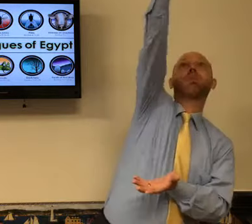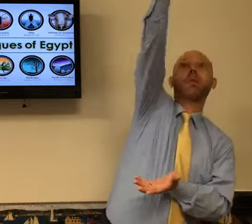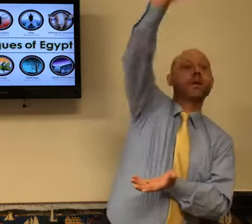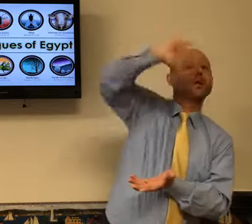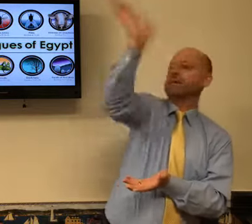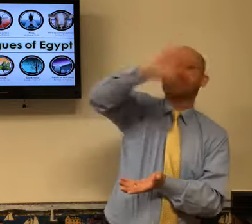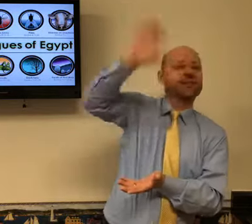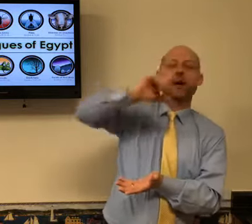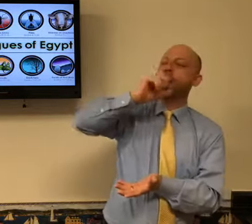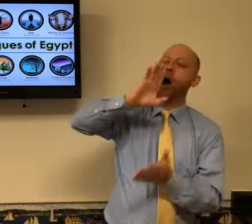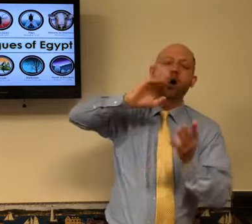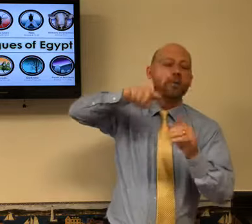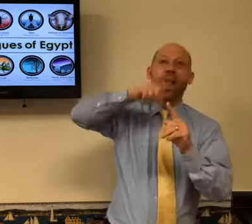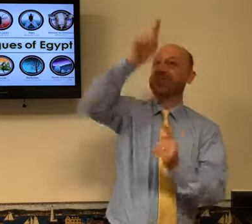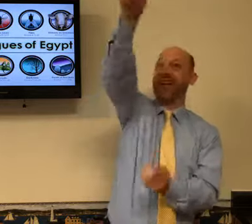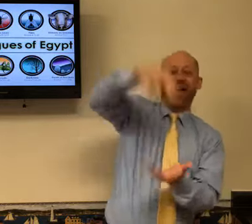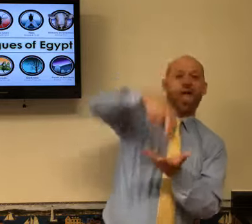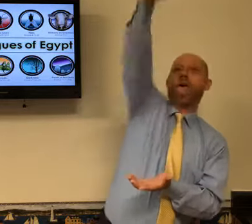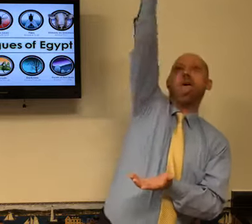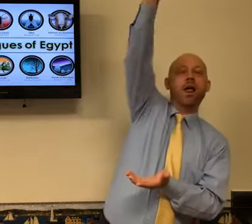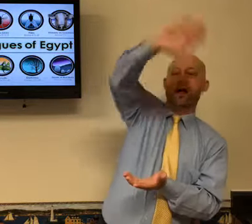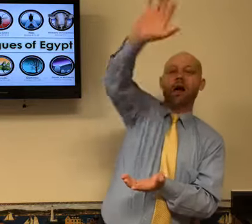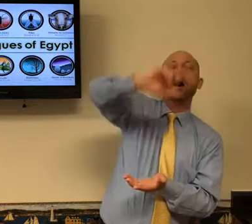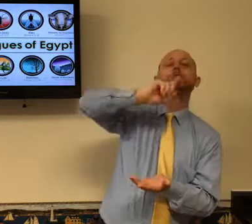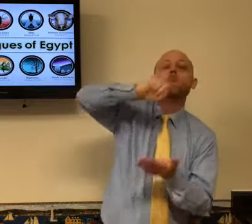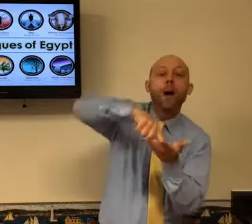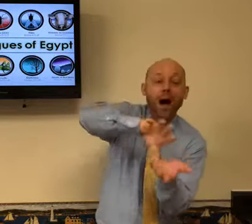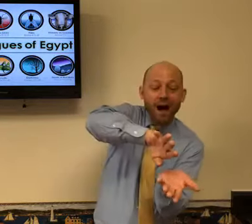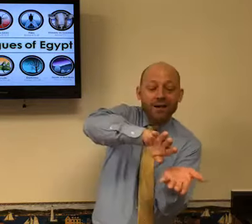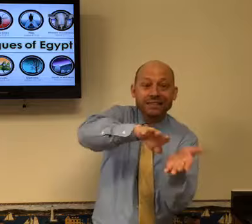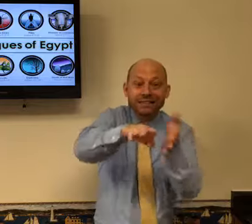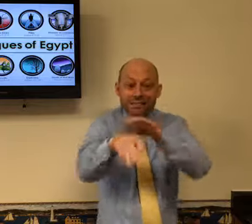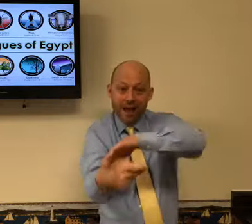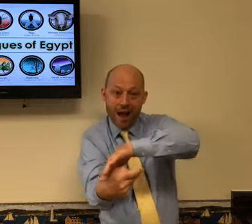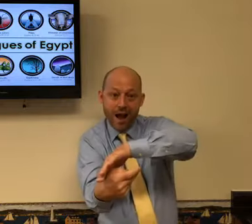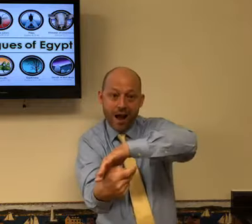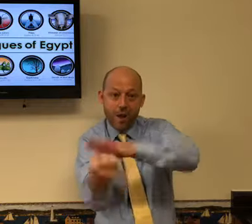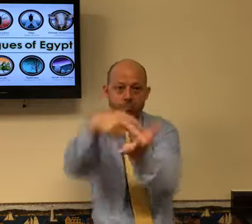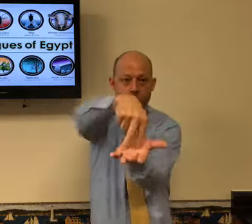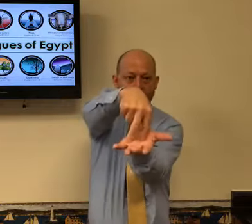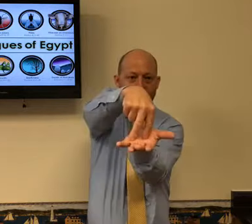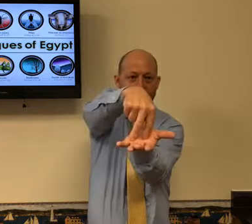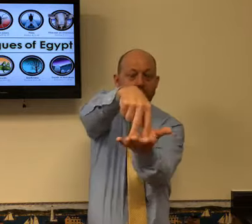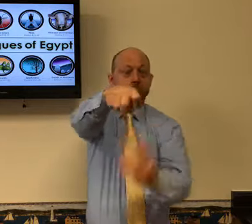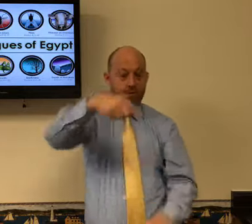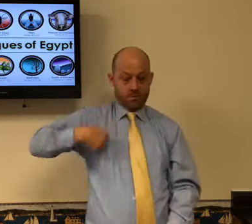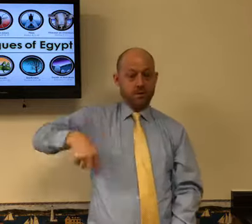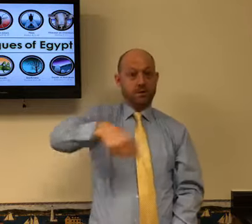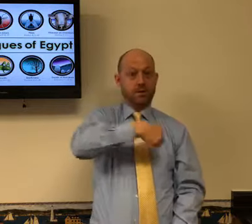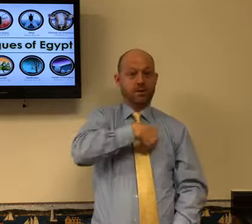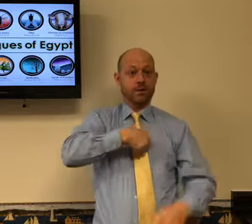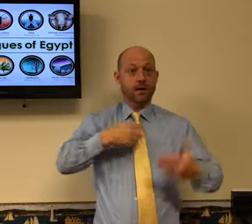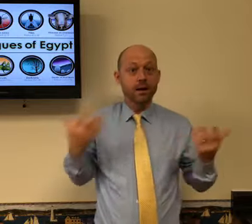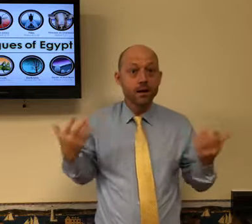and he rose again, not ascending to heaven yet, talking about his death and he rose again to live again.